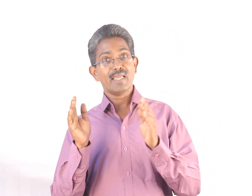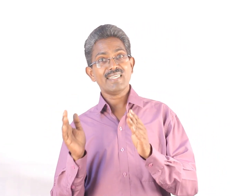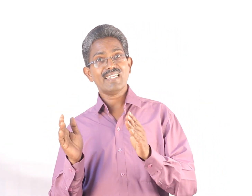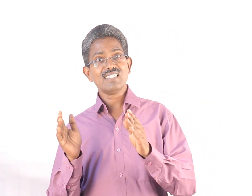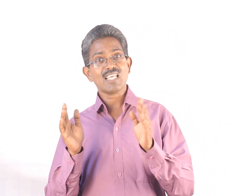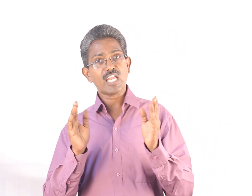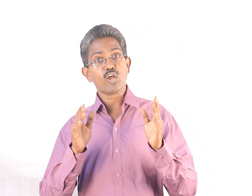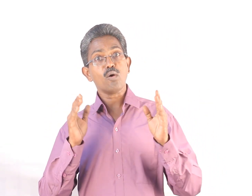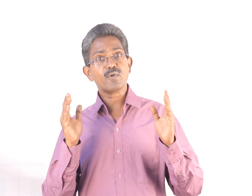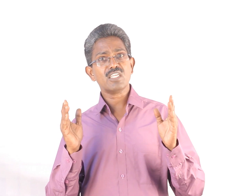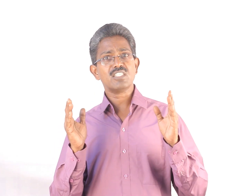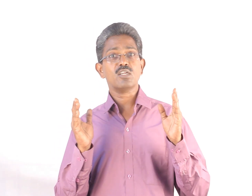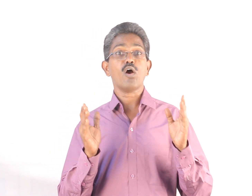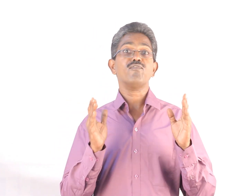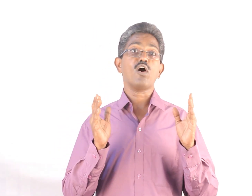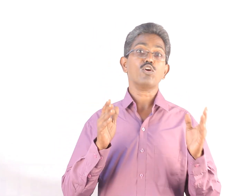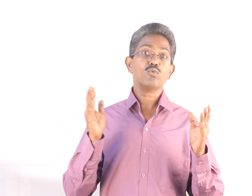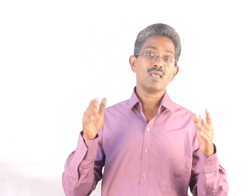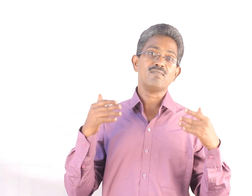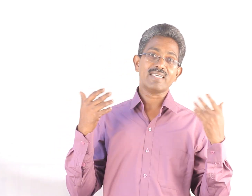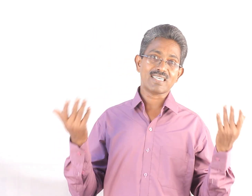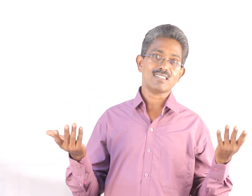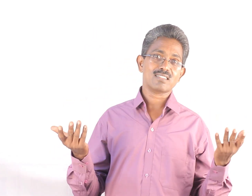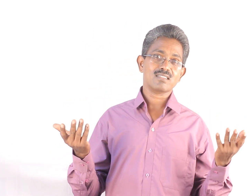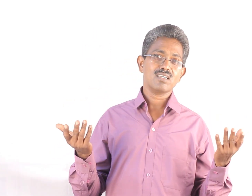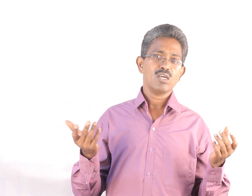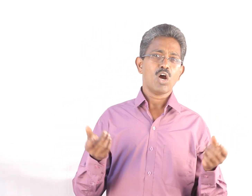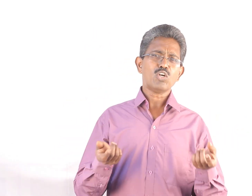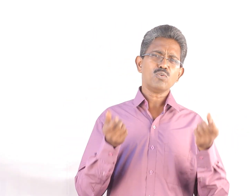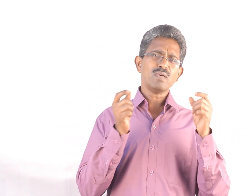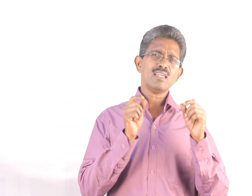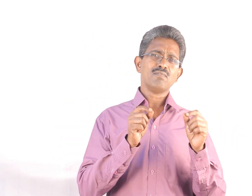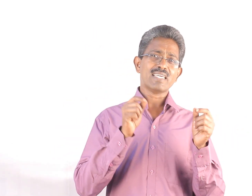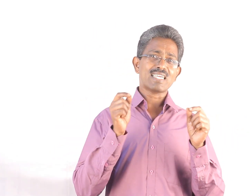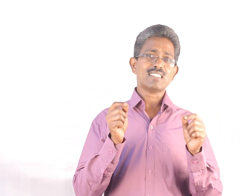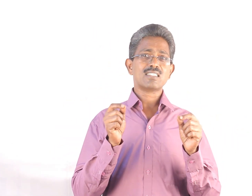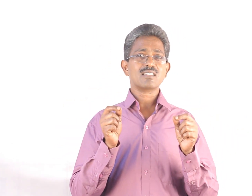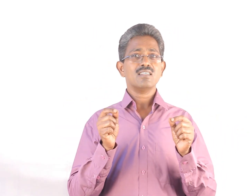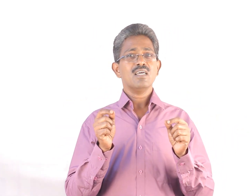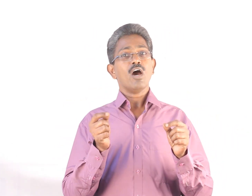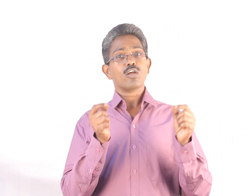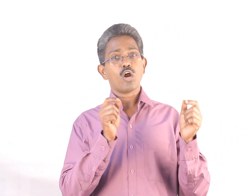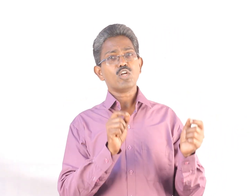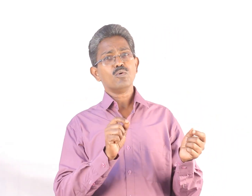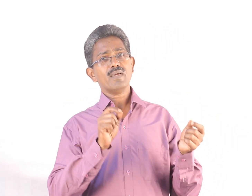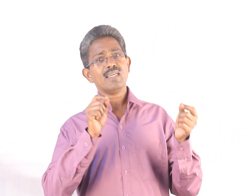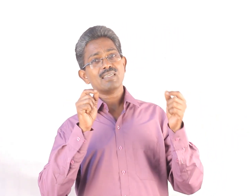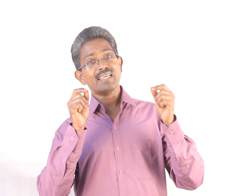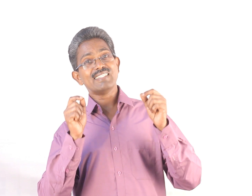maintenance and operation of automobile vehicles. Automobile vehicles or Automobile engineering